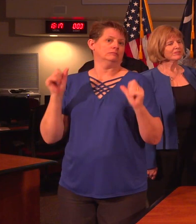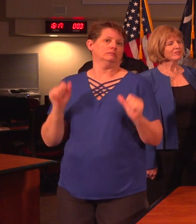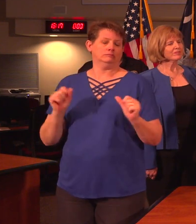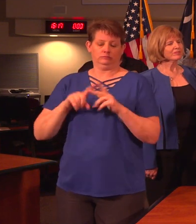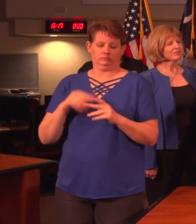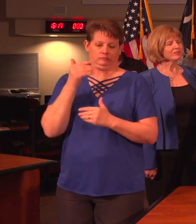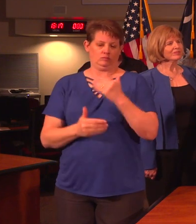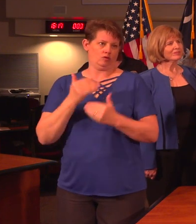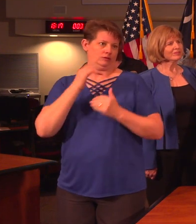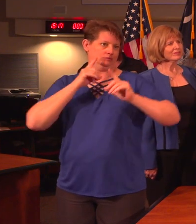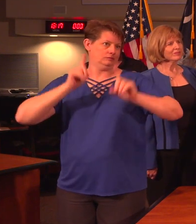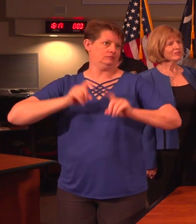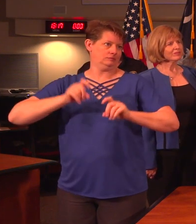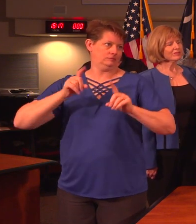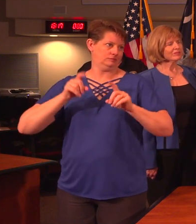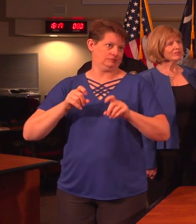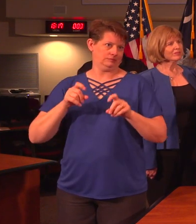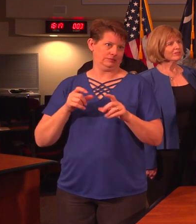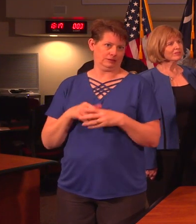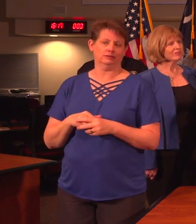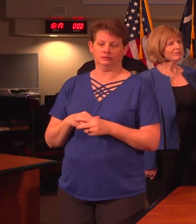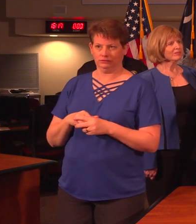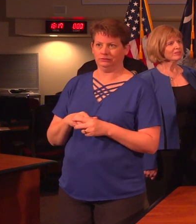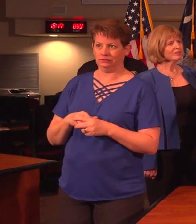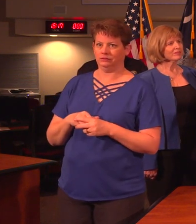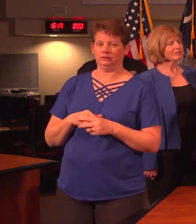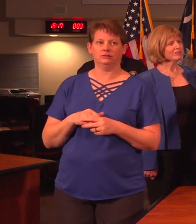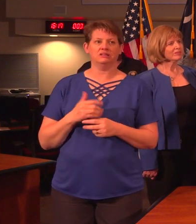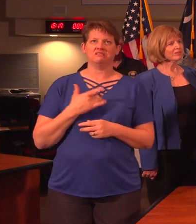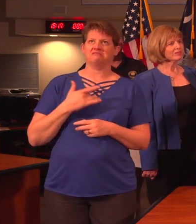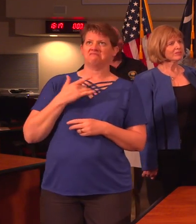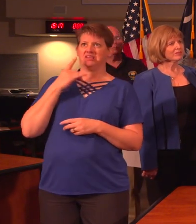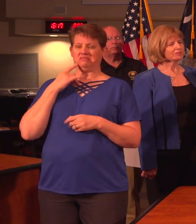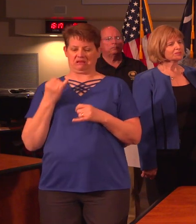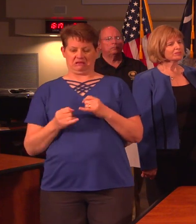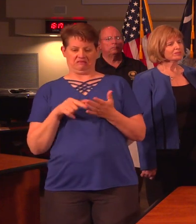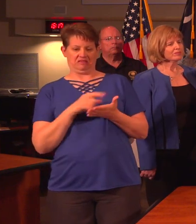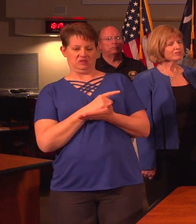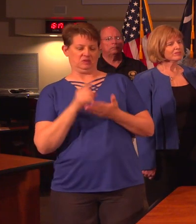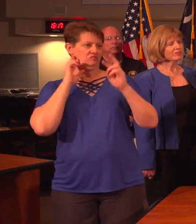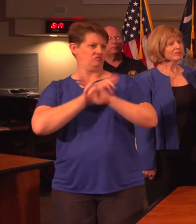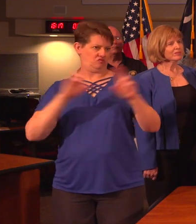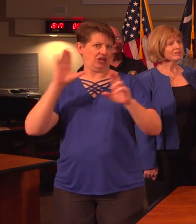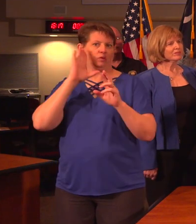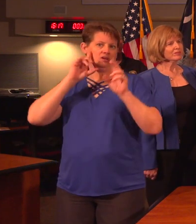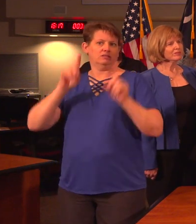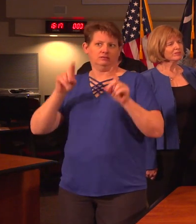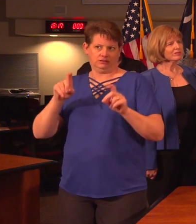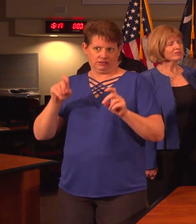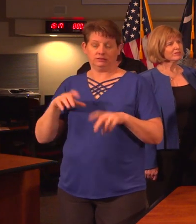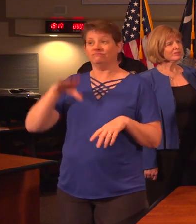processing these tests in their lab by the end of this week. And as you already know,